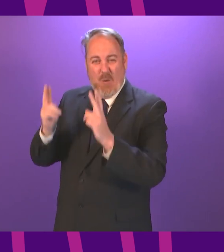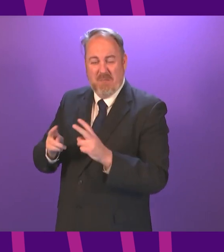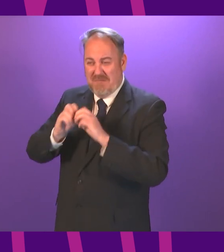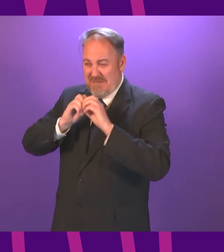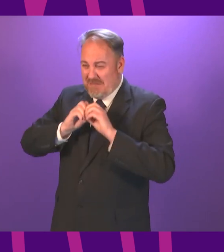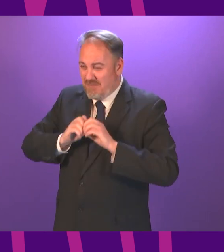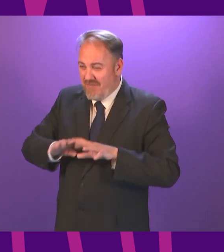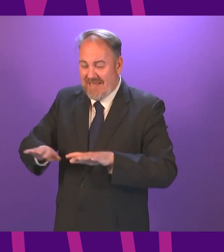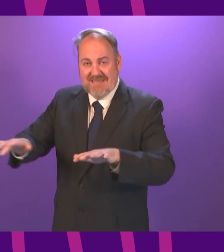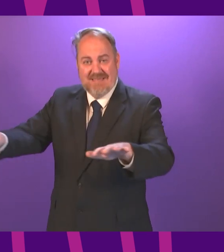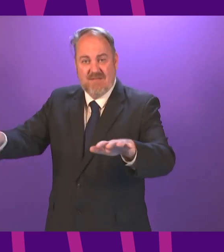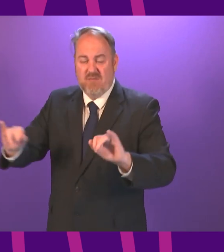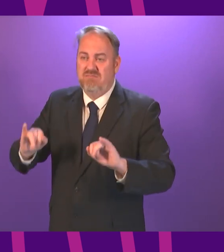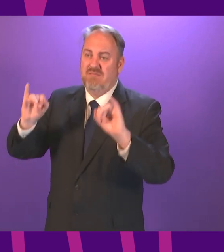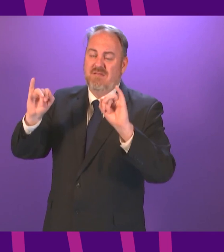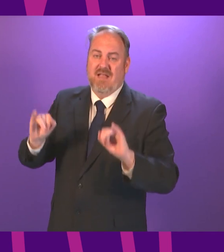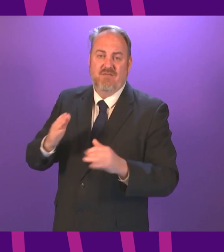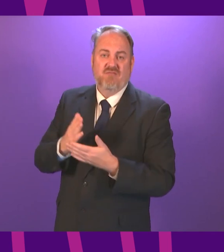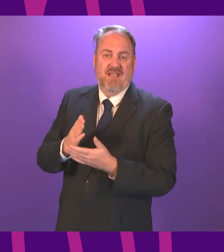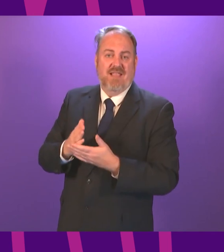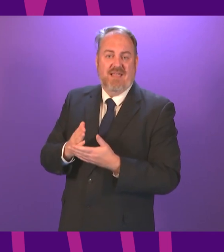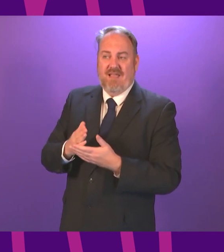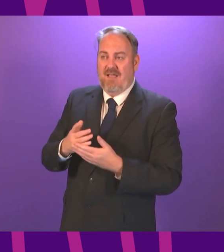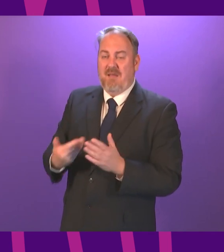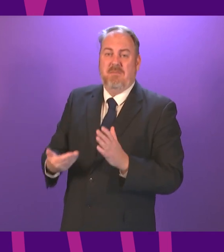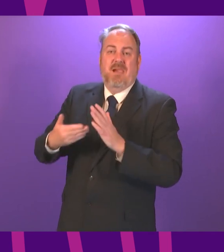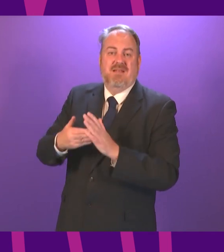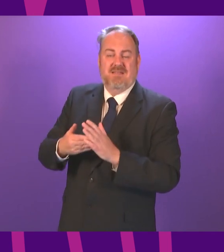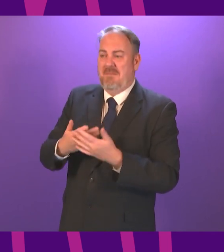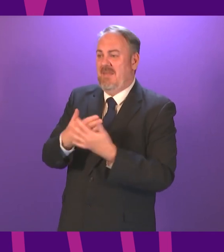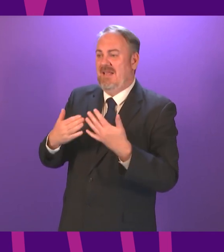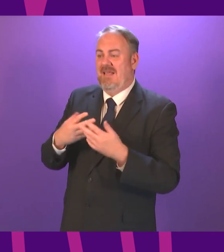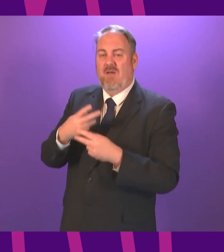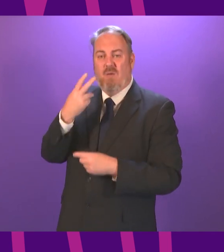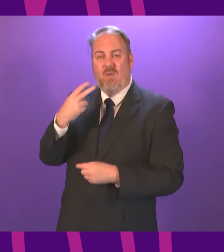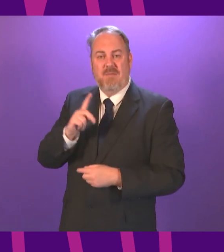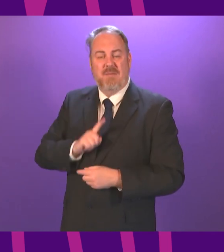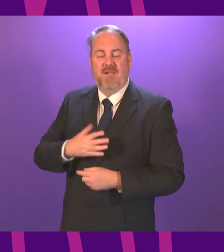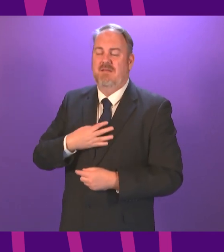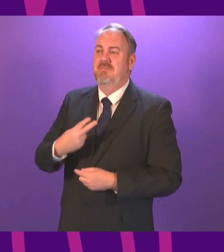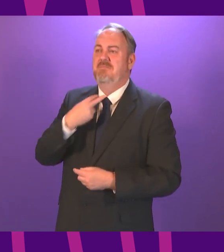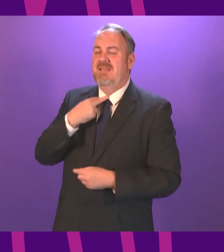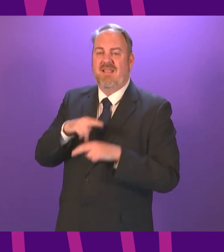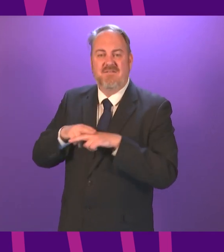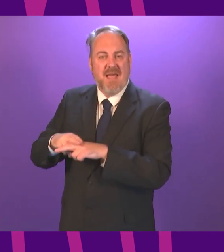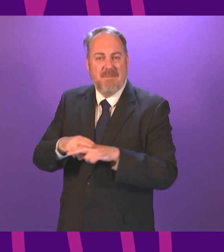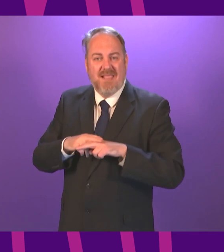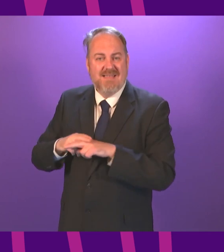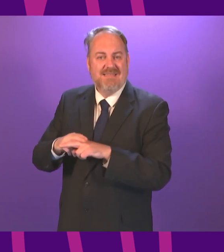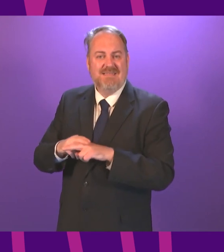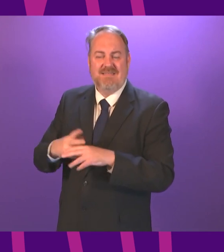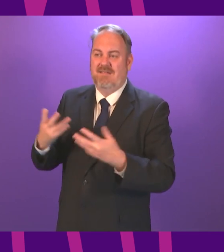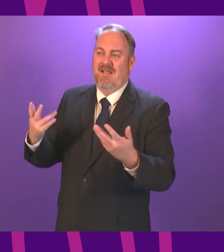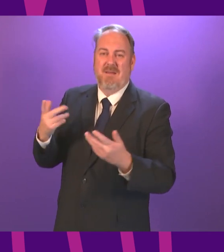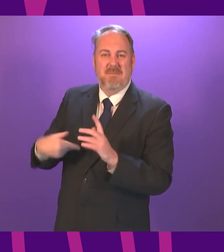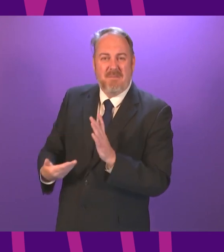in isolation and the misery of separation. Now, I don't blame any one person for those realities or those decisions, but it does